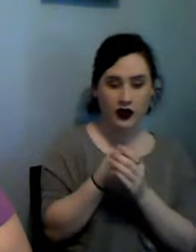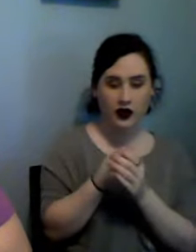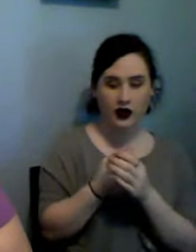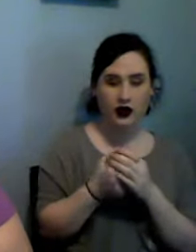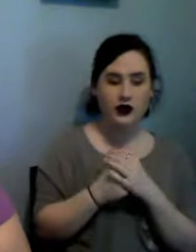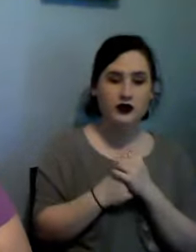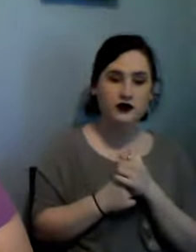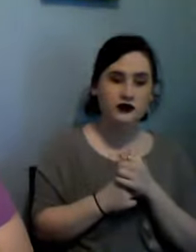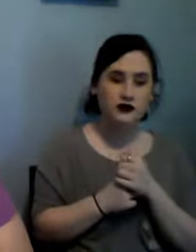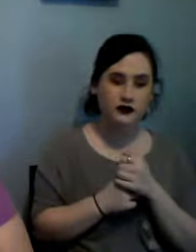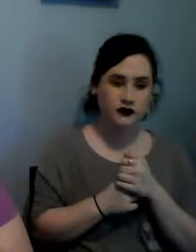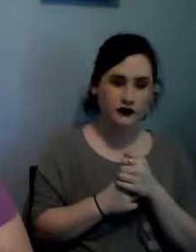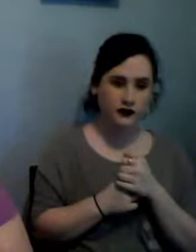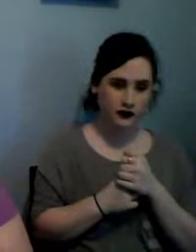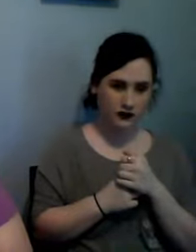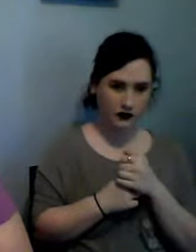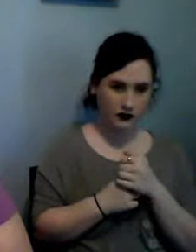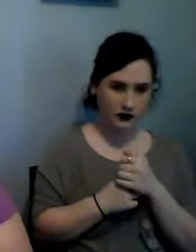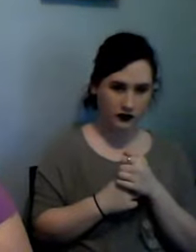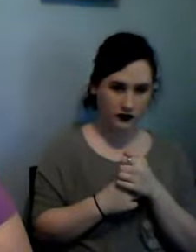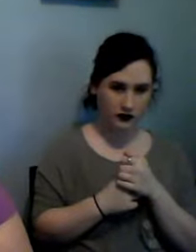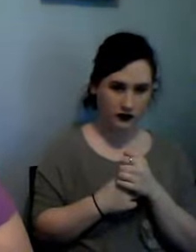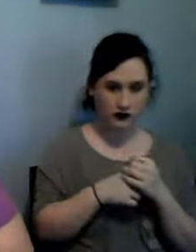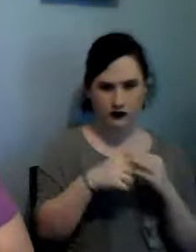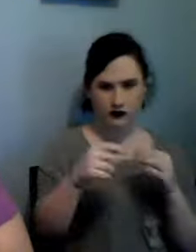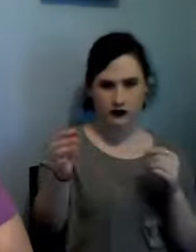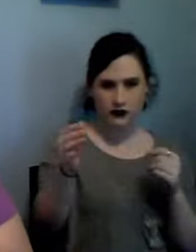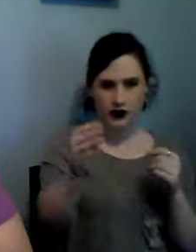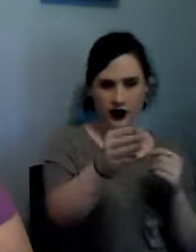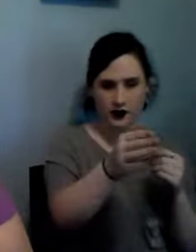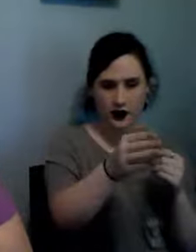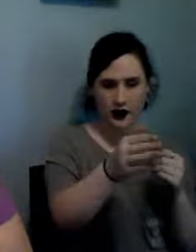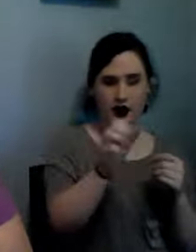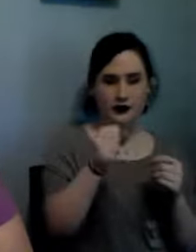I give you yeah there we go stitch an inch